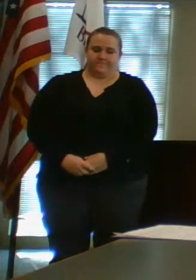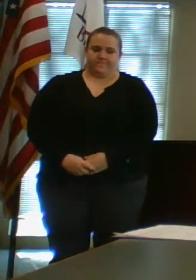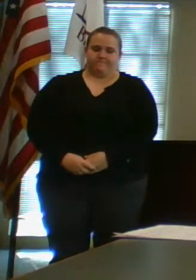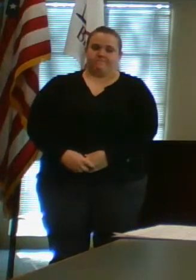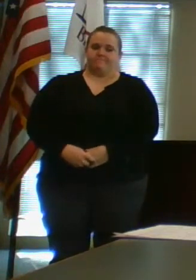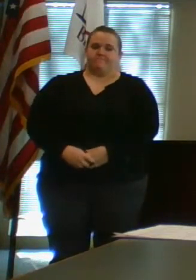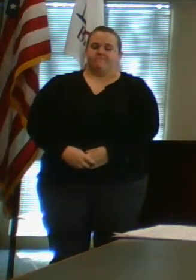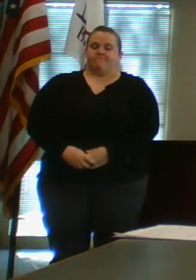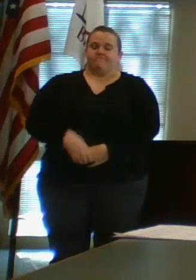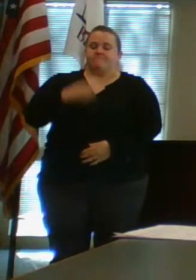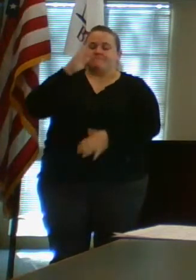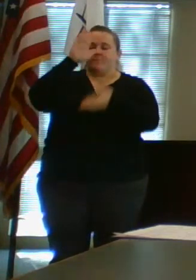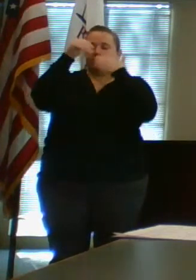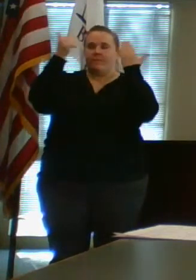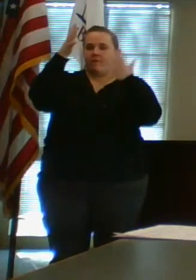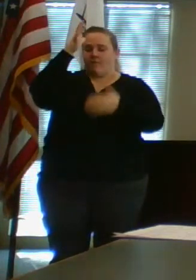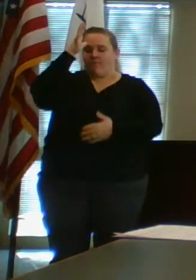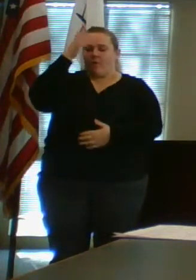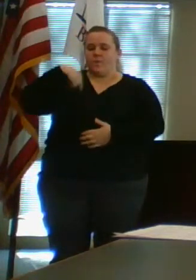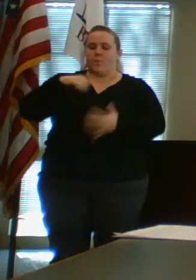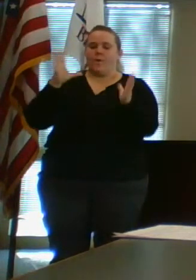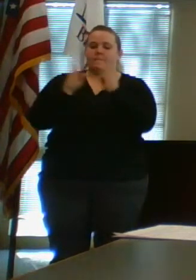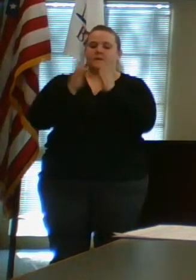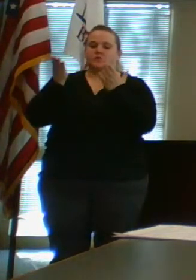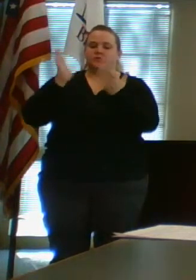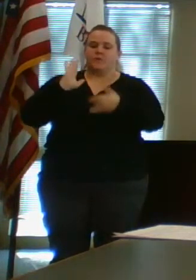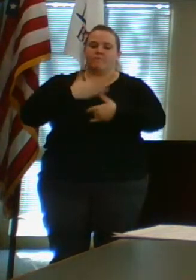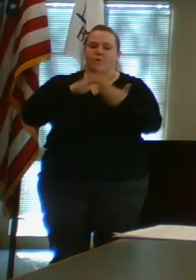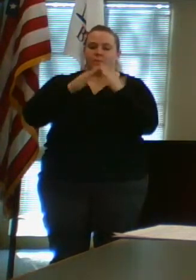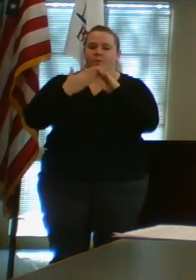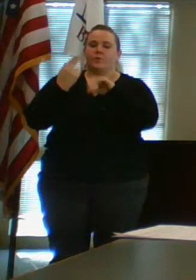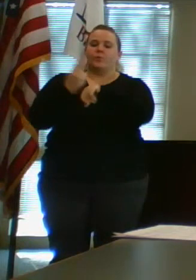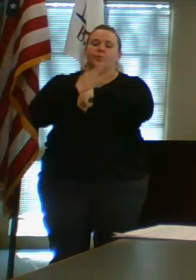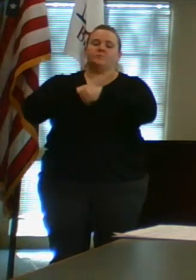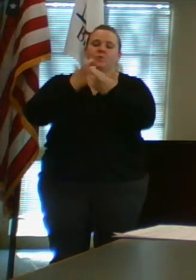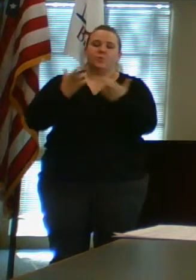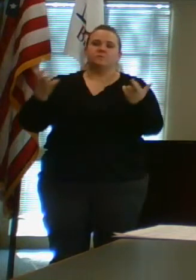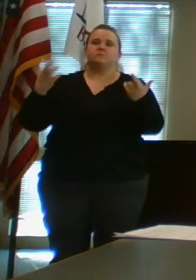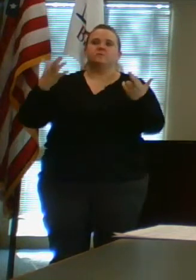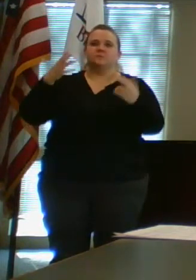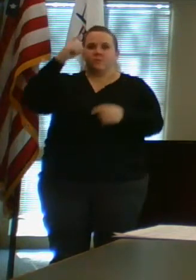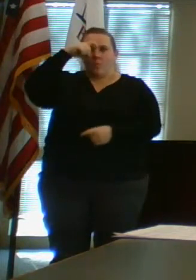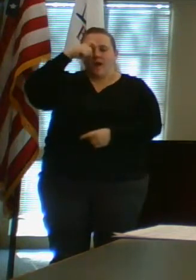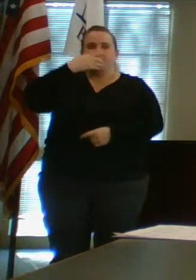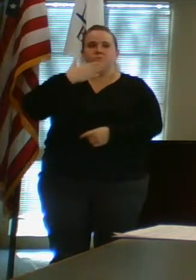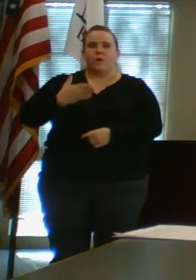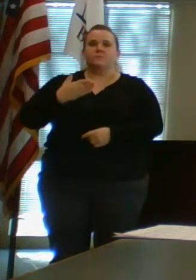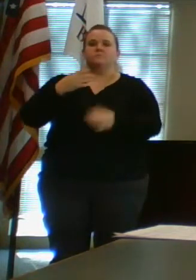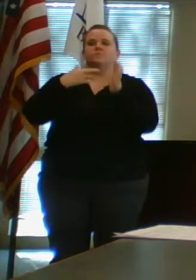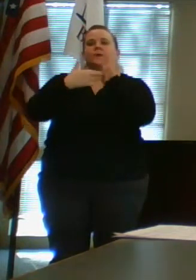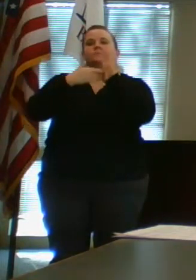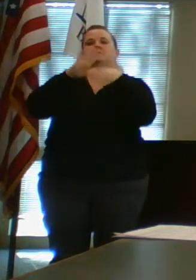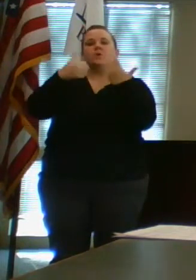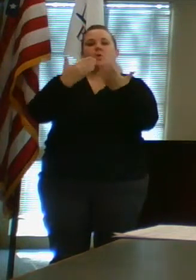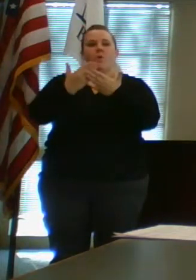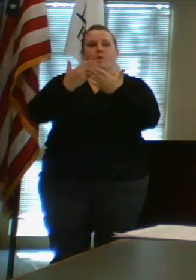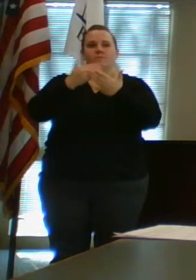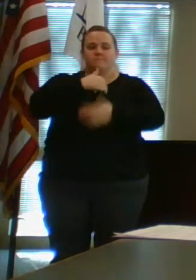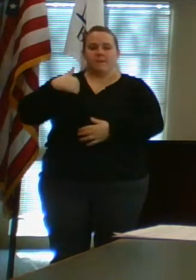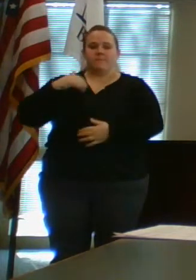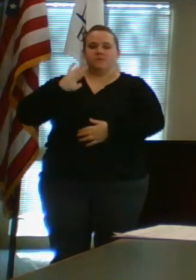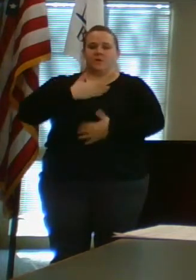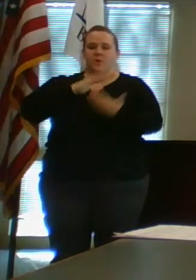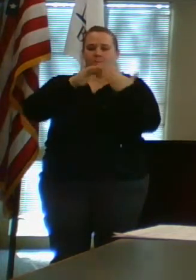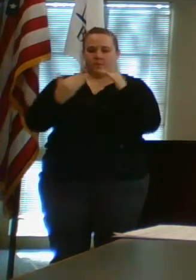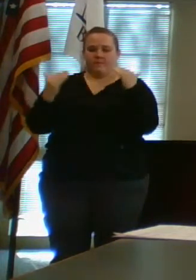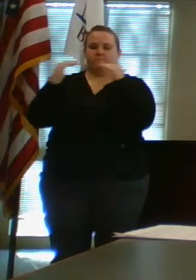Dear Heavenly Father, we meet to serve our community to use our resources wisely and well, to represent all members in our community fairly. To